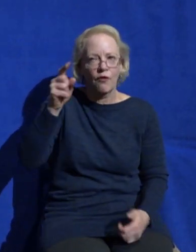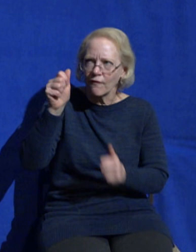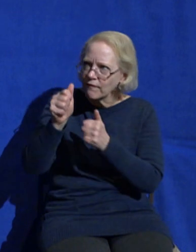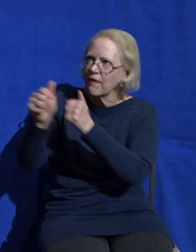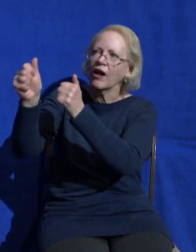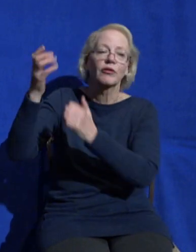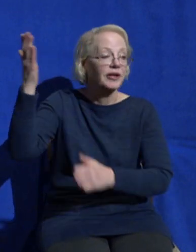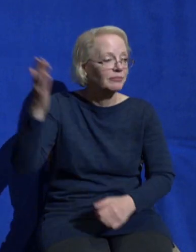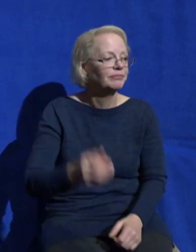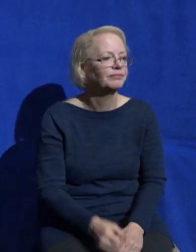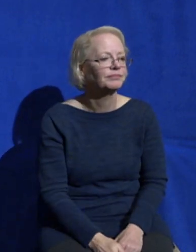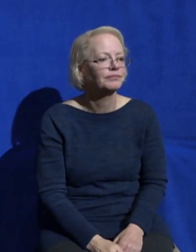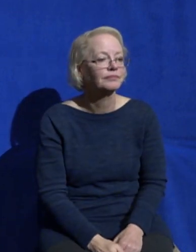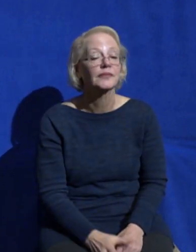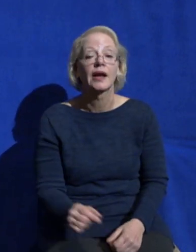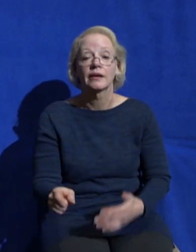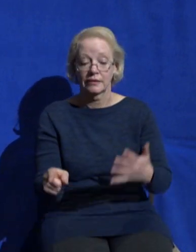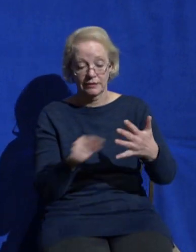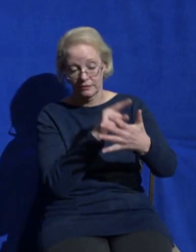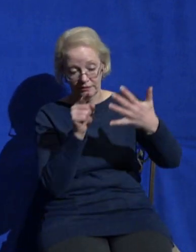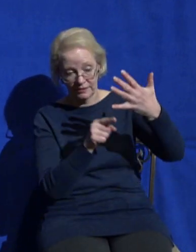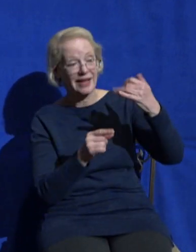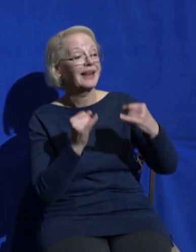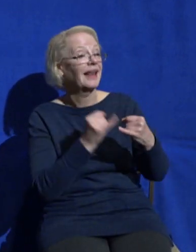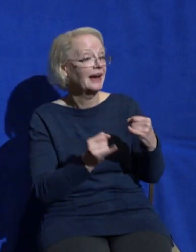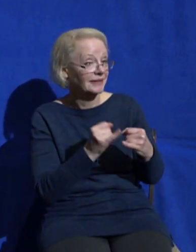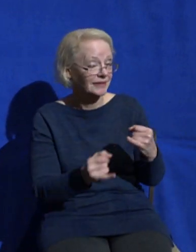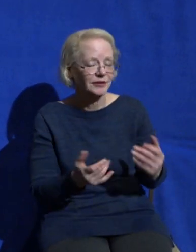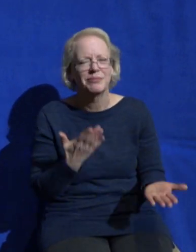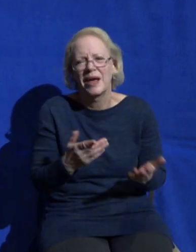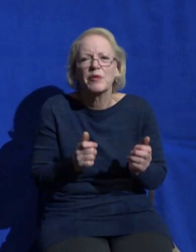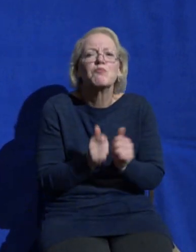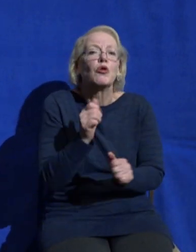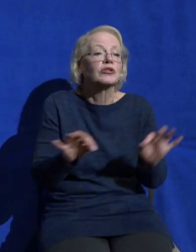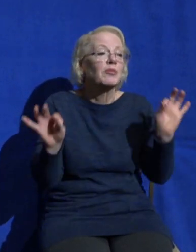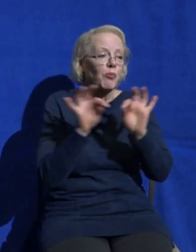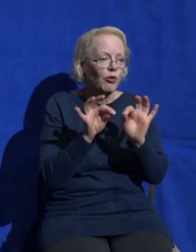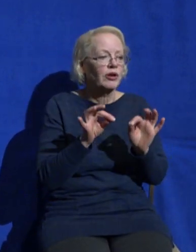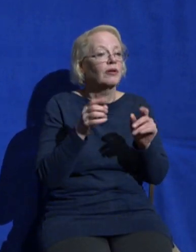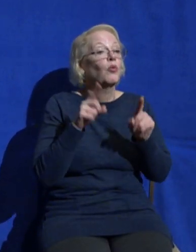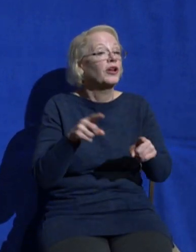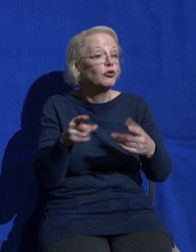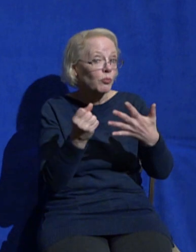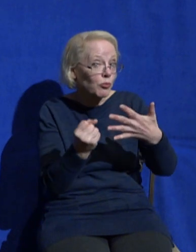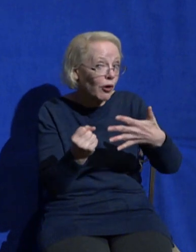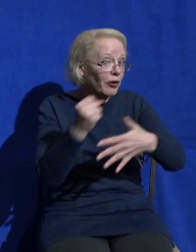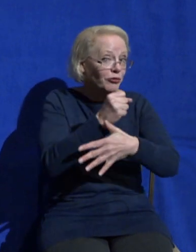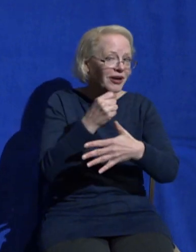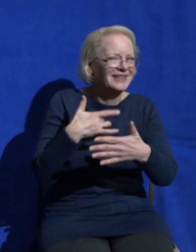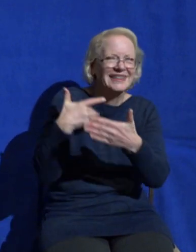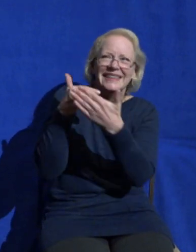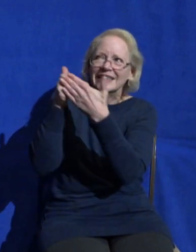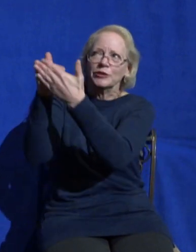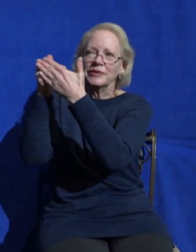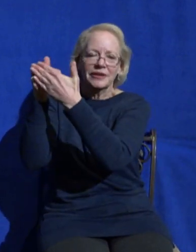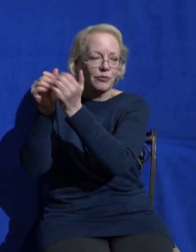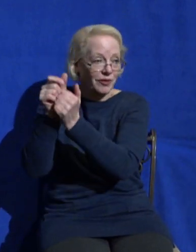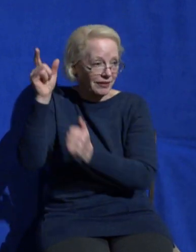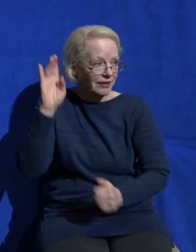thing and maybe the most important thing that you'll experience as you prioritize intimacy with God more joy more joy